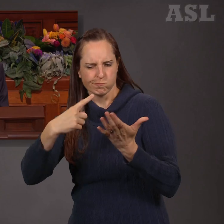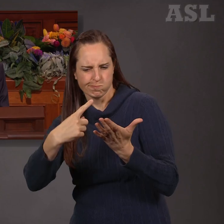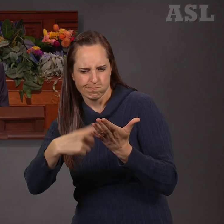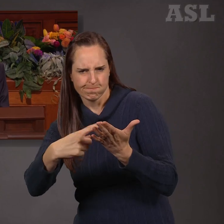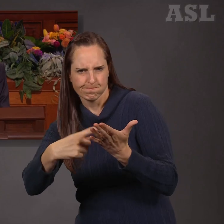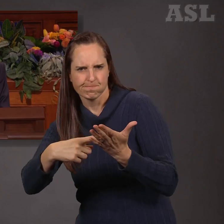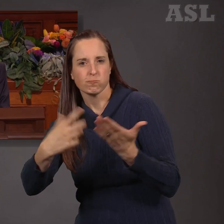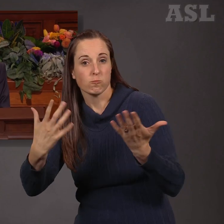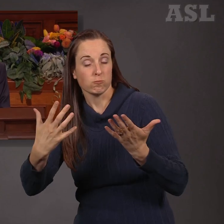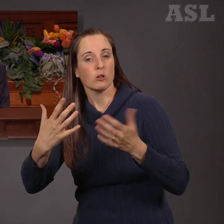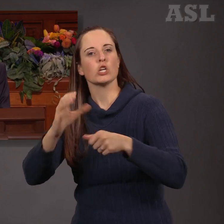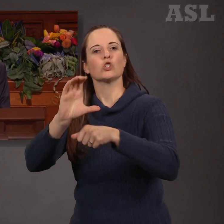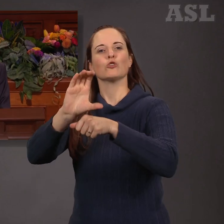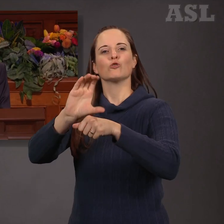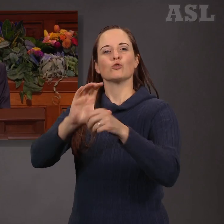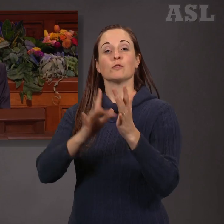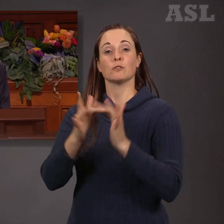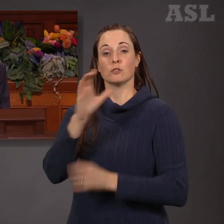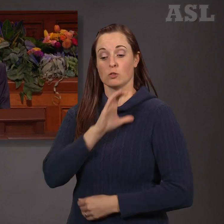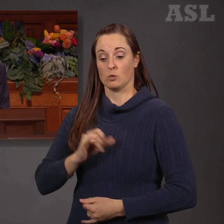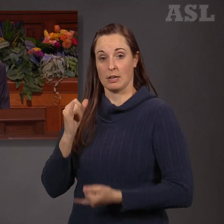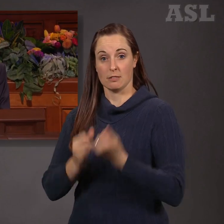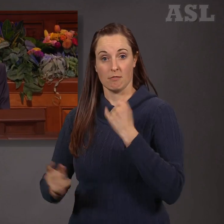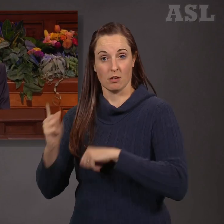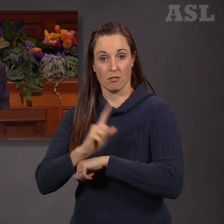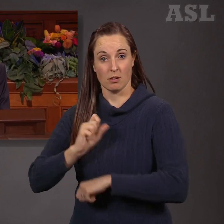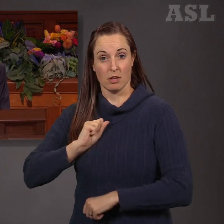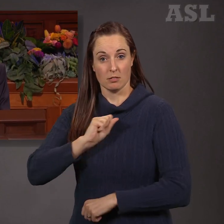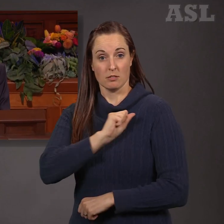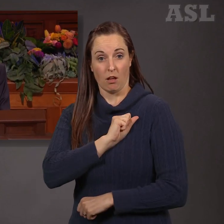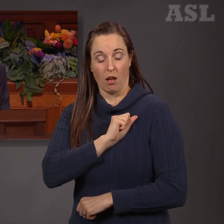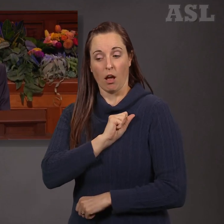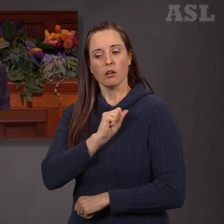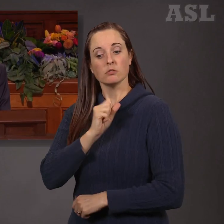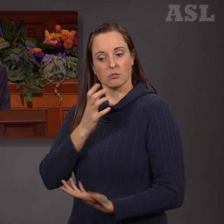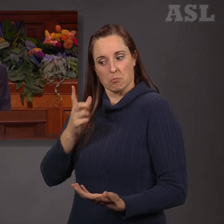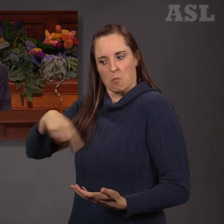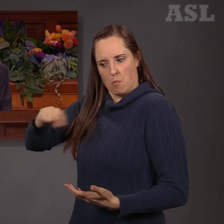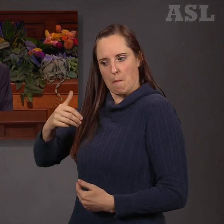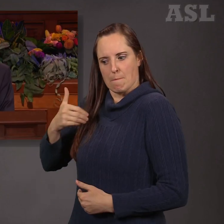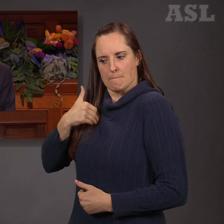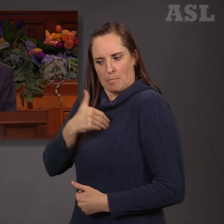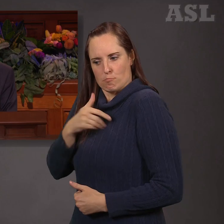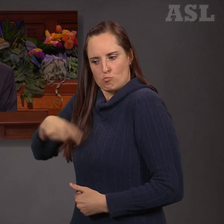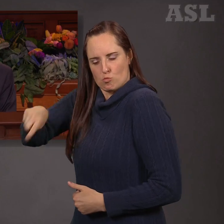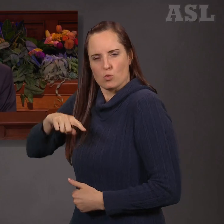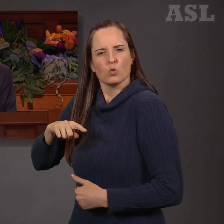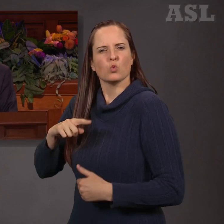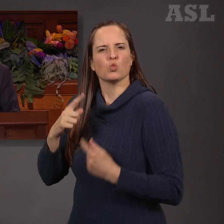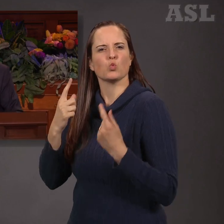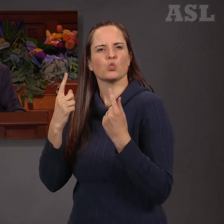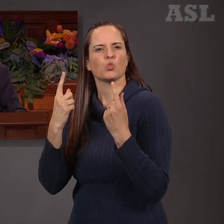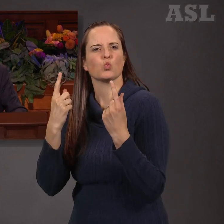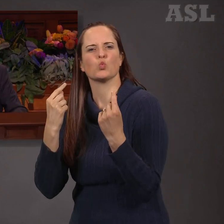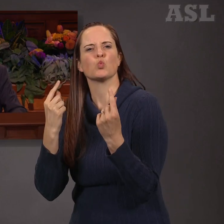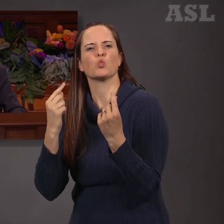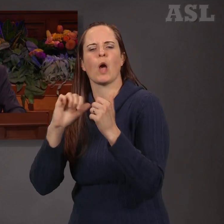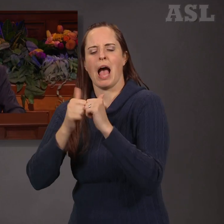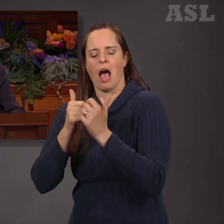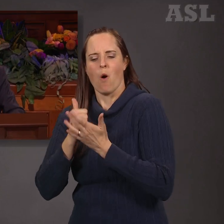the Church of Jesus Christ of Latter-day Saints and its members give and do for the poor